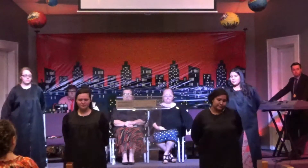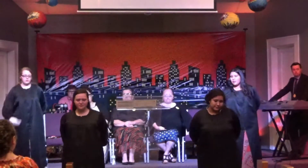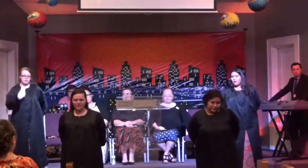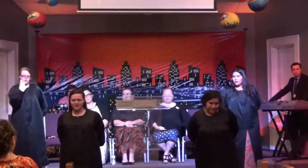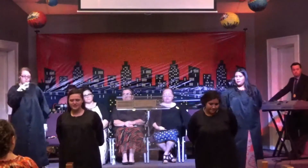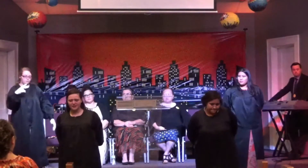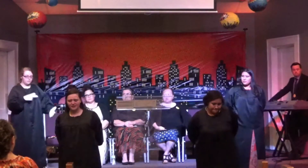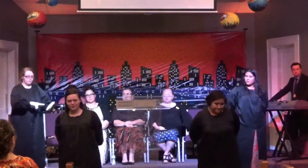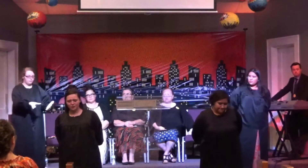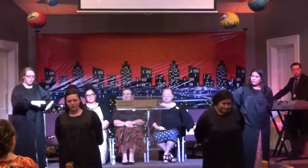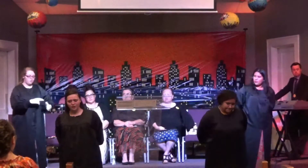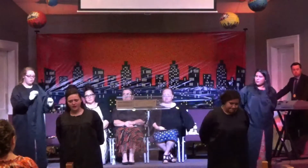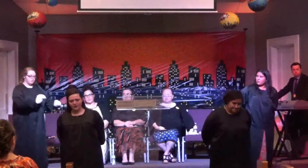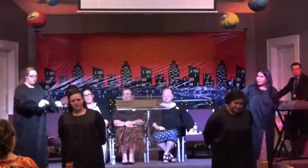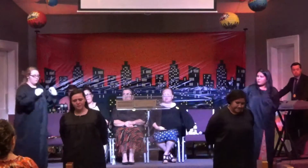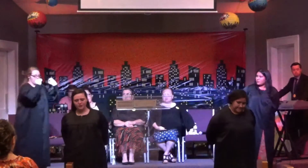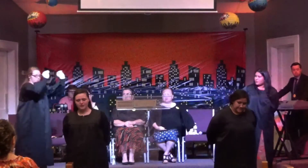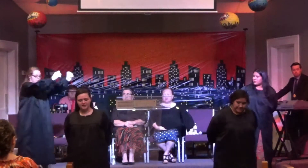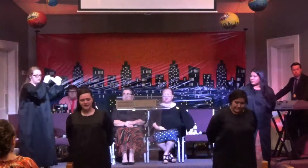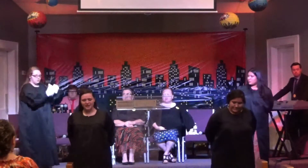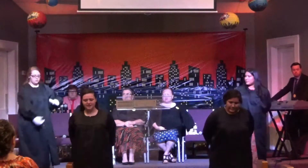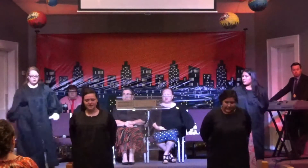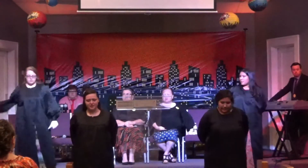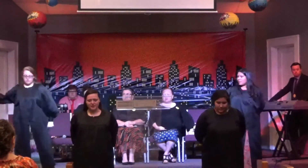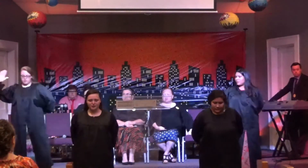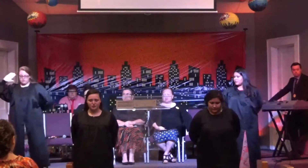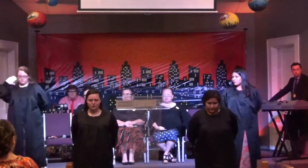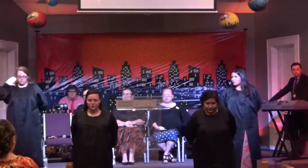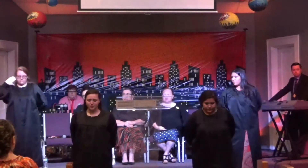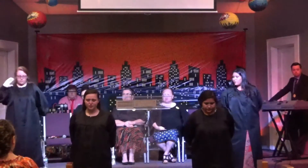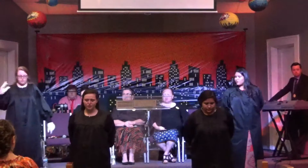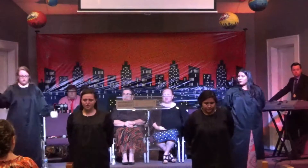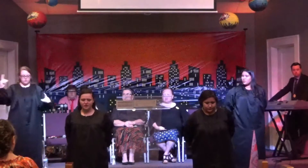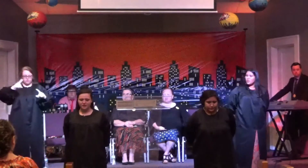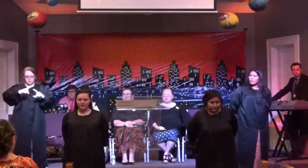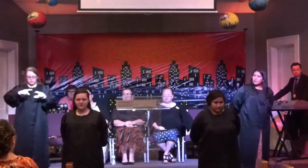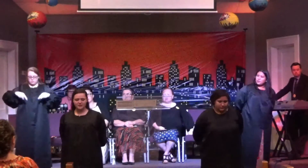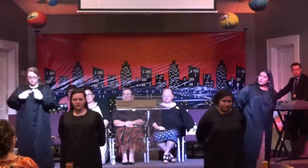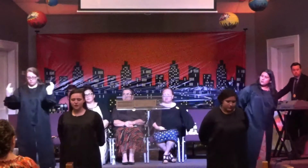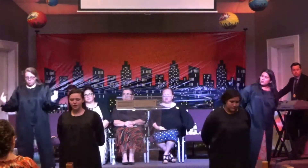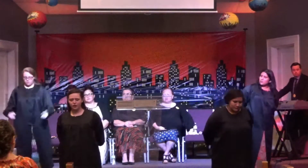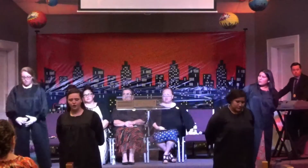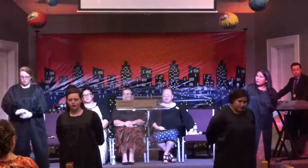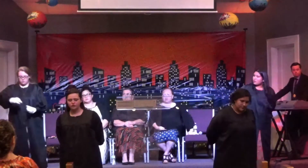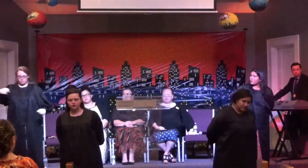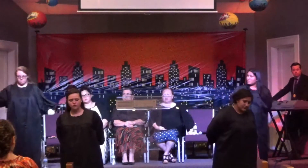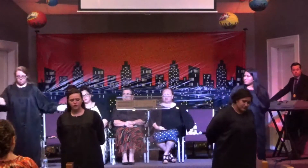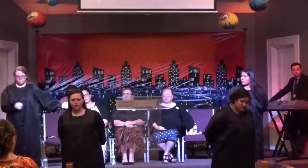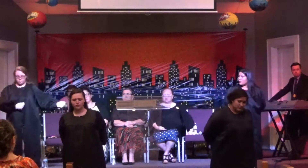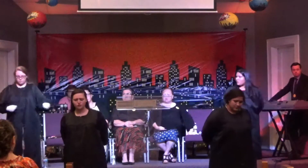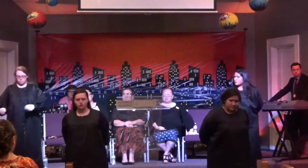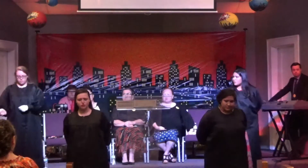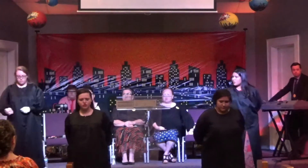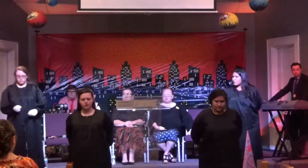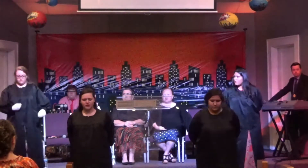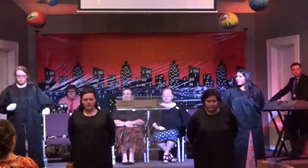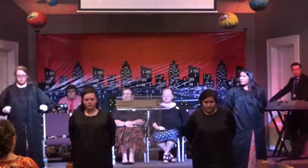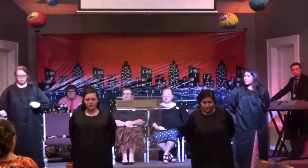Then read the word and put to test the things you've heard Until your heart and soul are stirred and